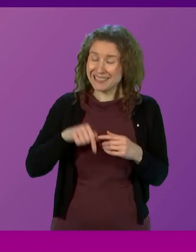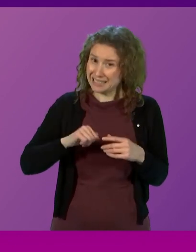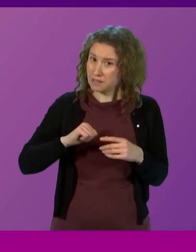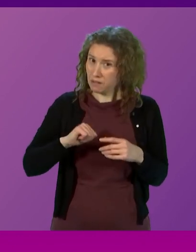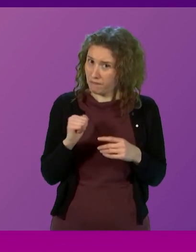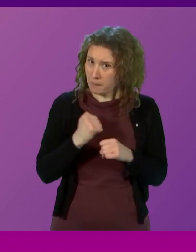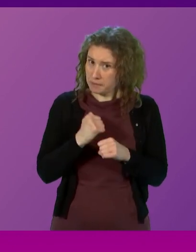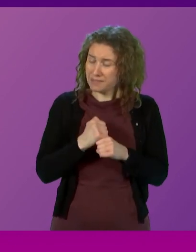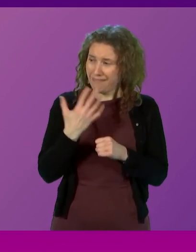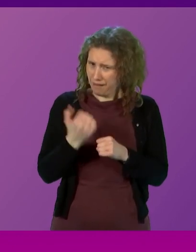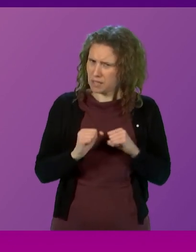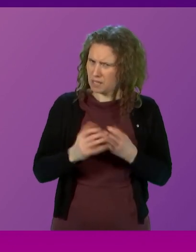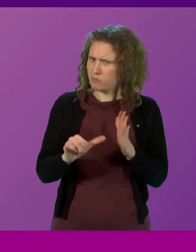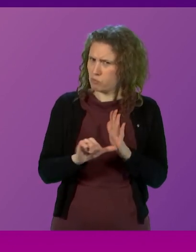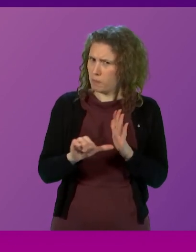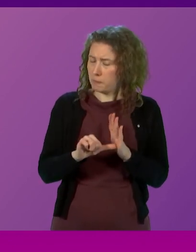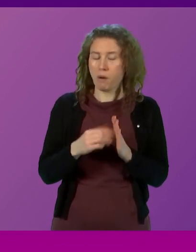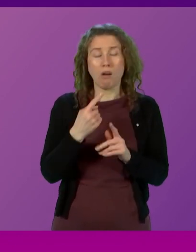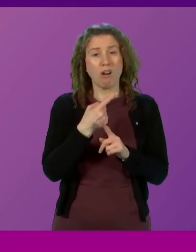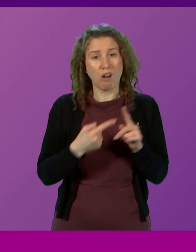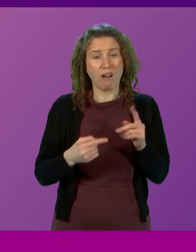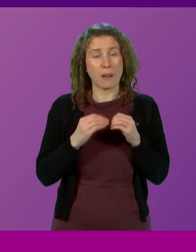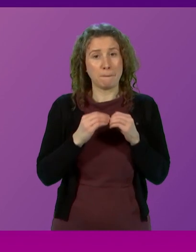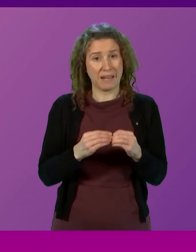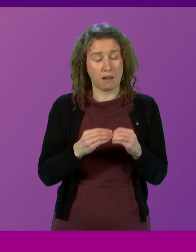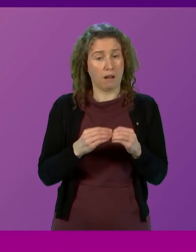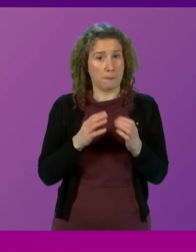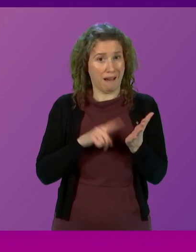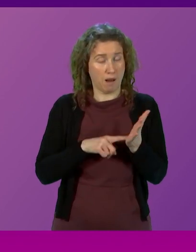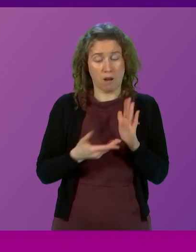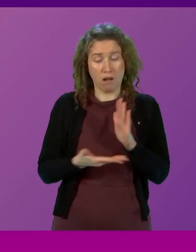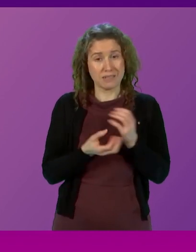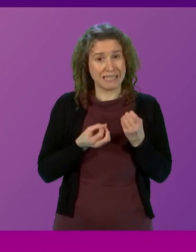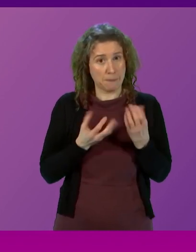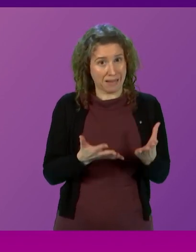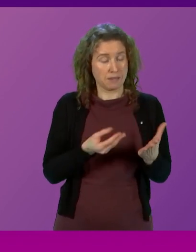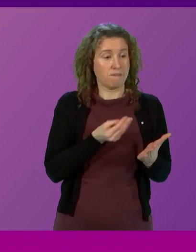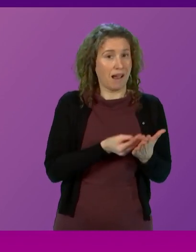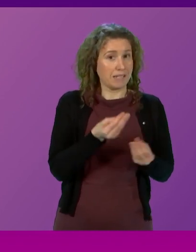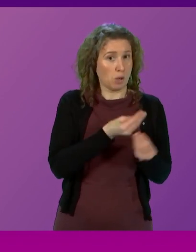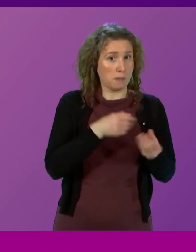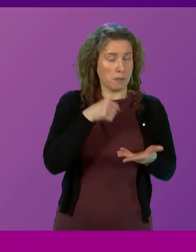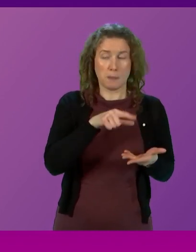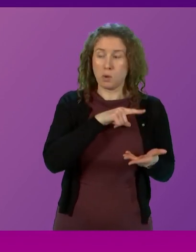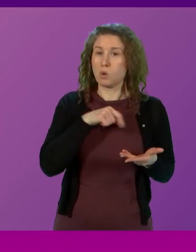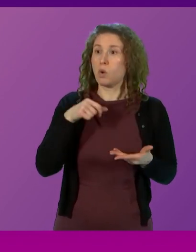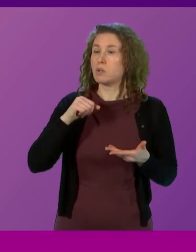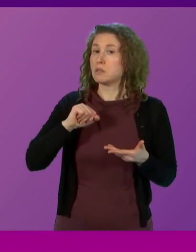has a delivery problem. We know that there was half a billion pounds underspent last year from the finance and economy budget because the government